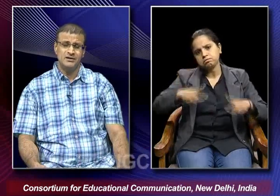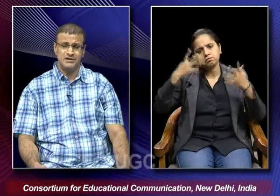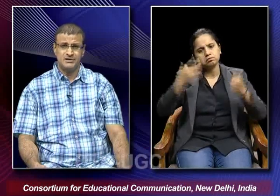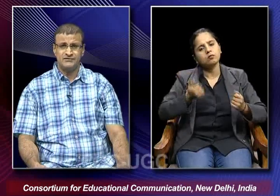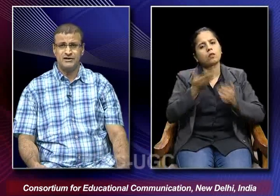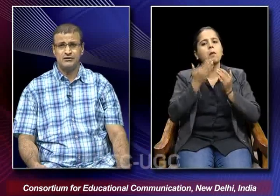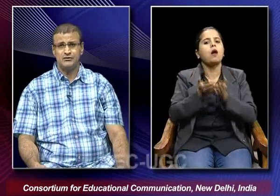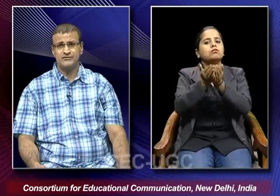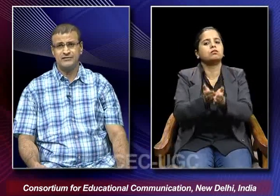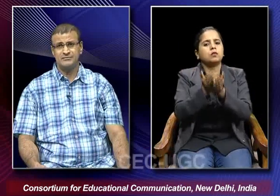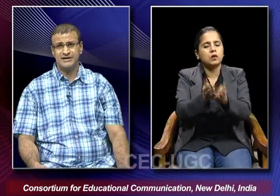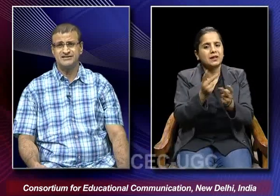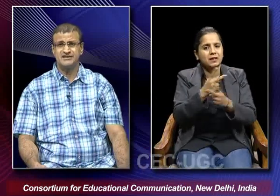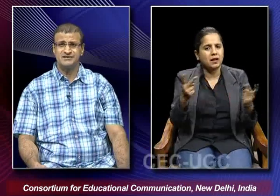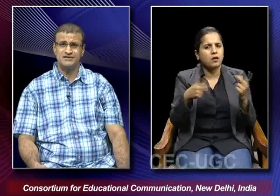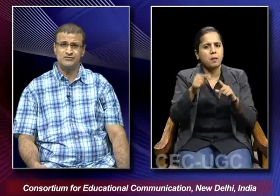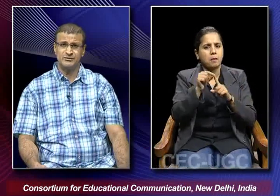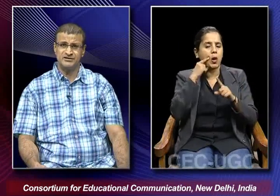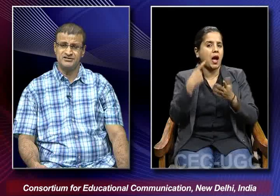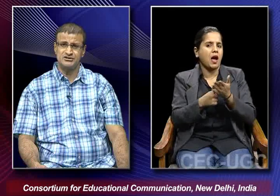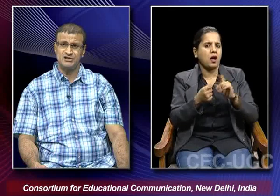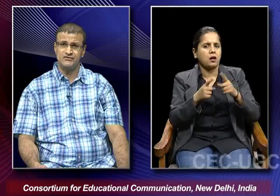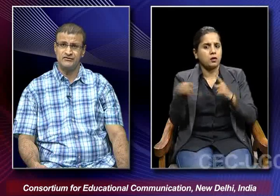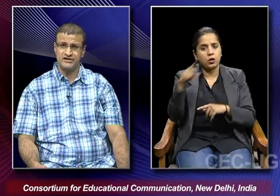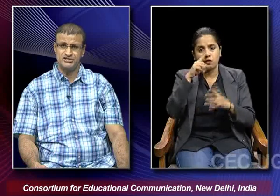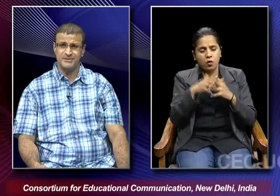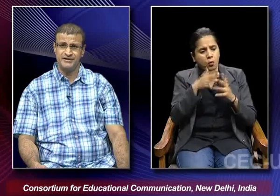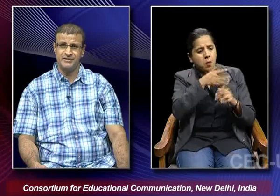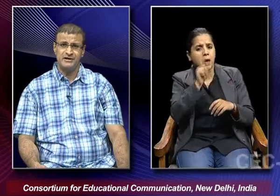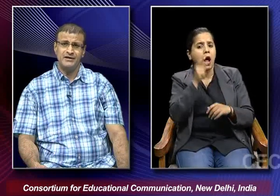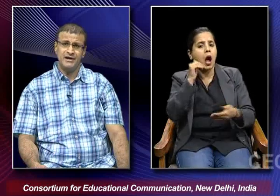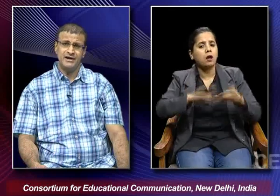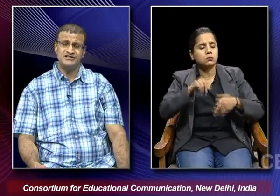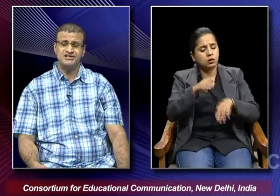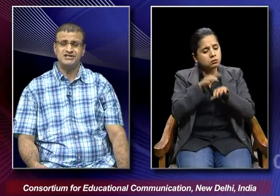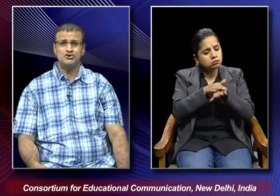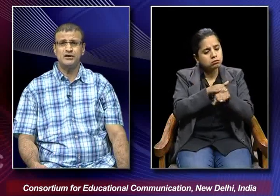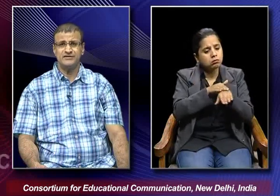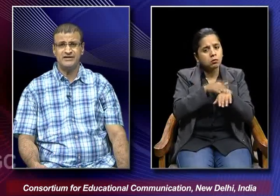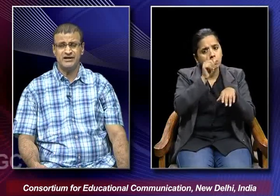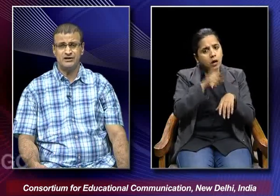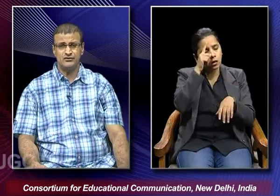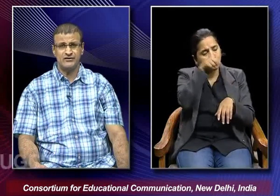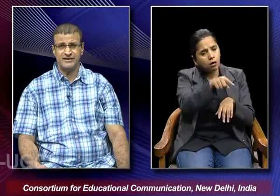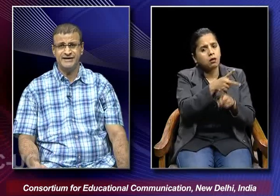the villain of the film tells her that a woman is a slave of her husband and she does not have any kind of rights.